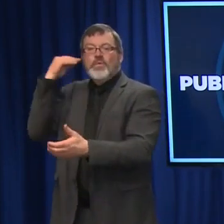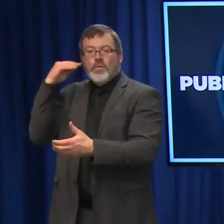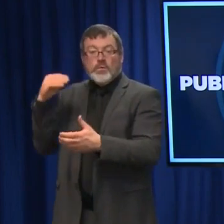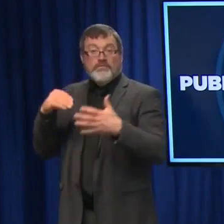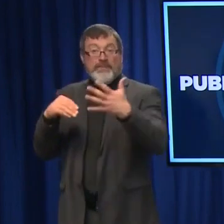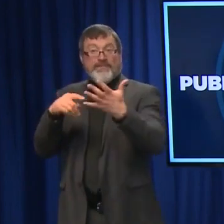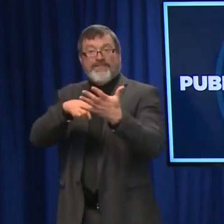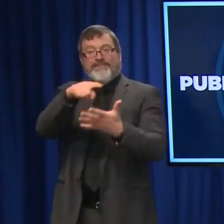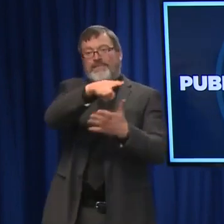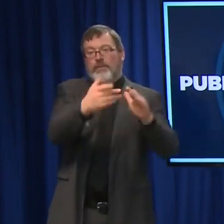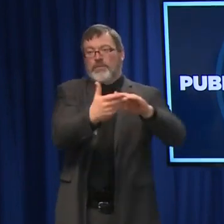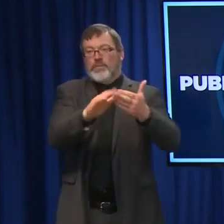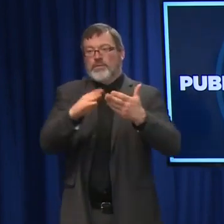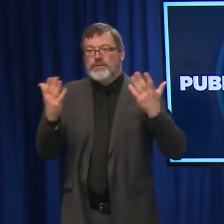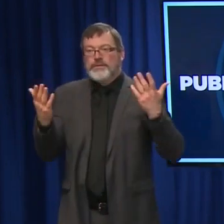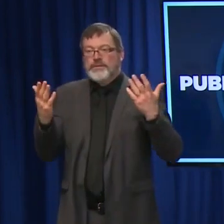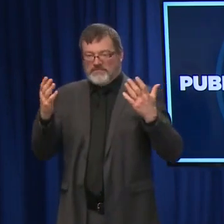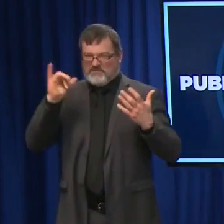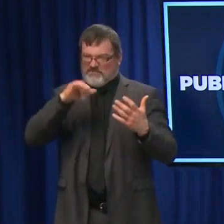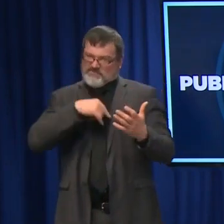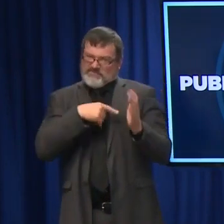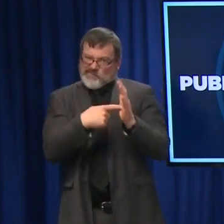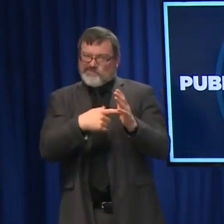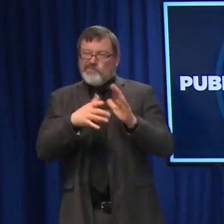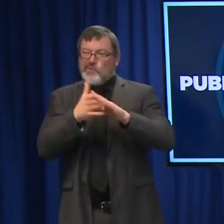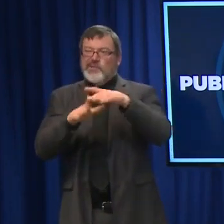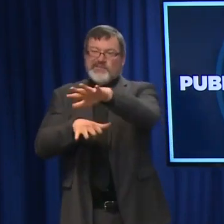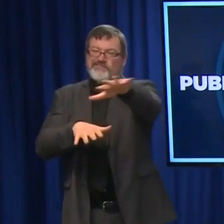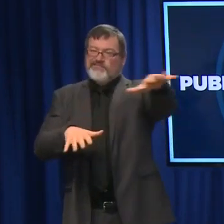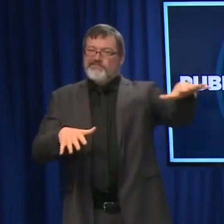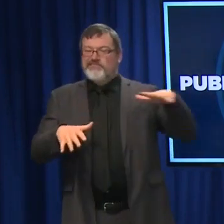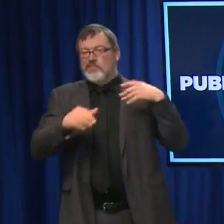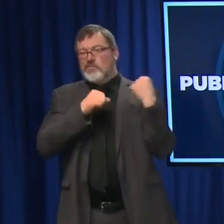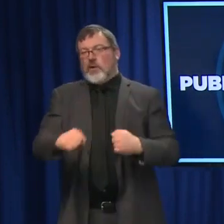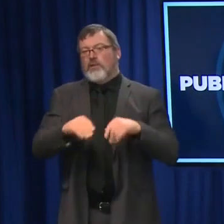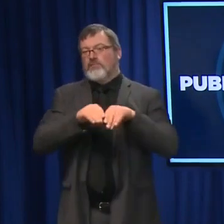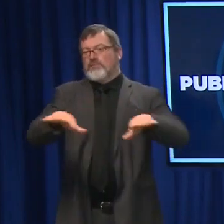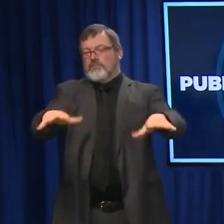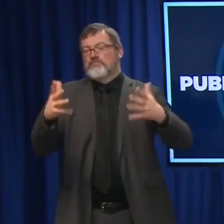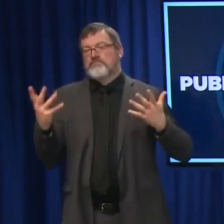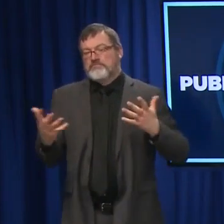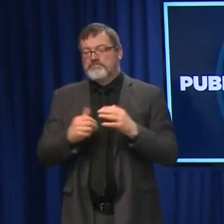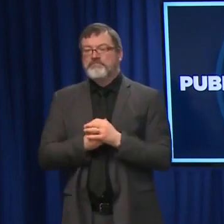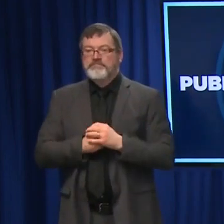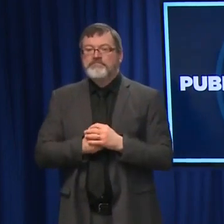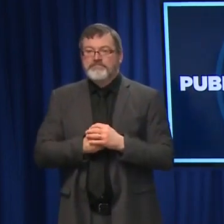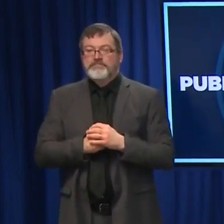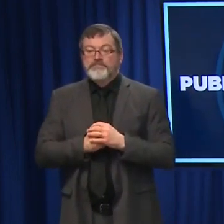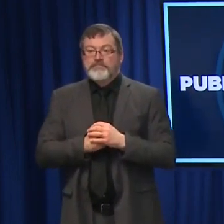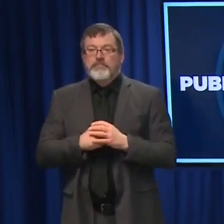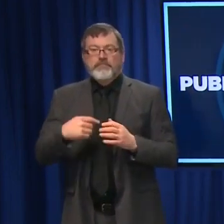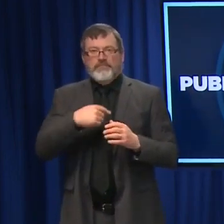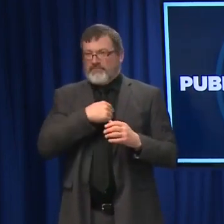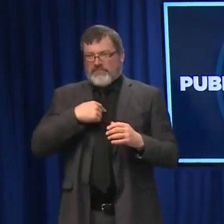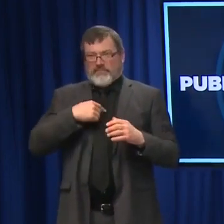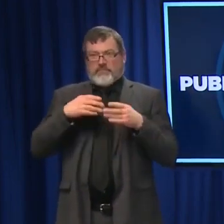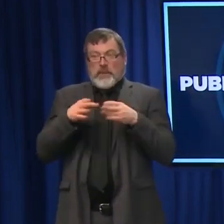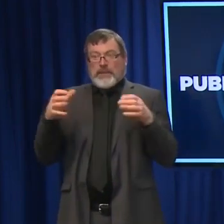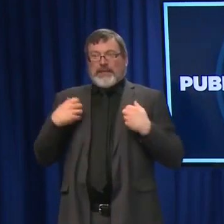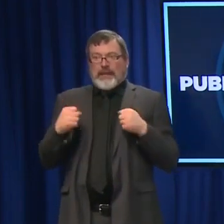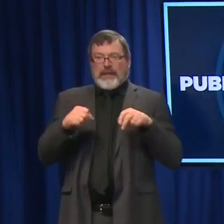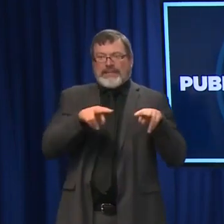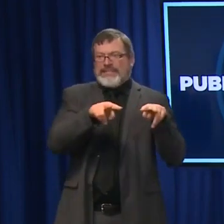to be community-based deaths. We are watching very closely what's happening with the Omicron